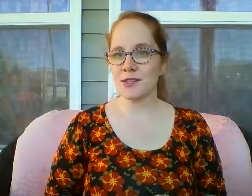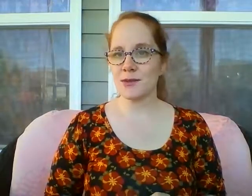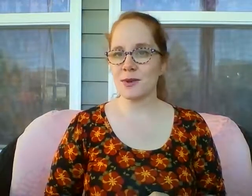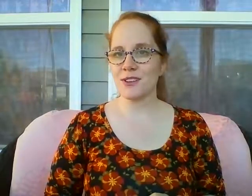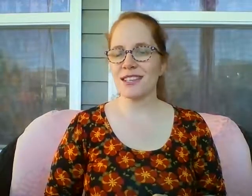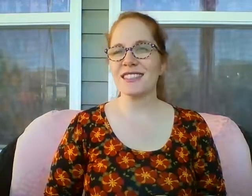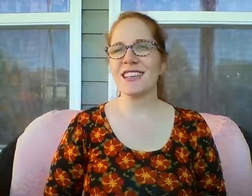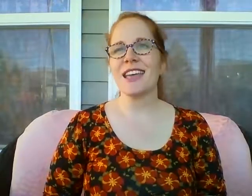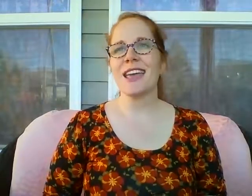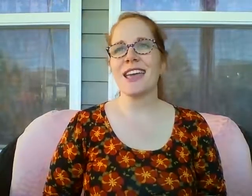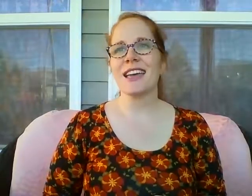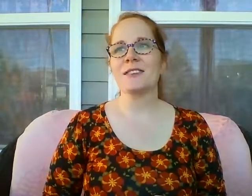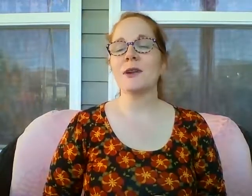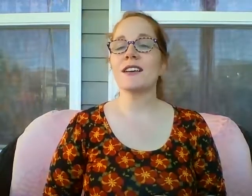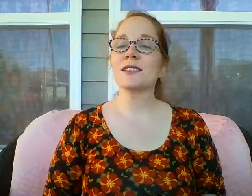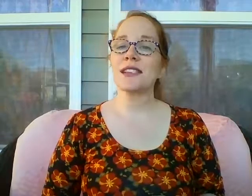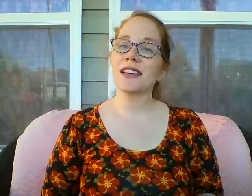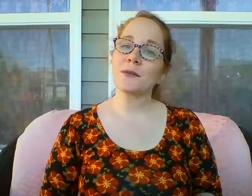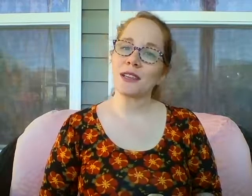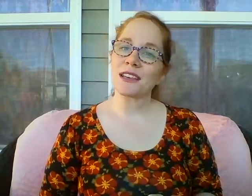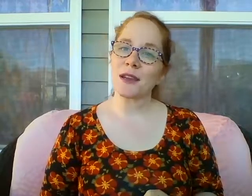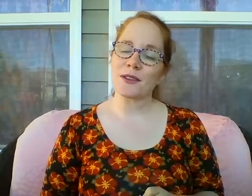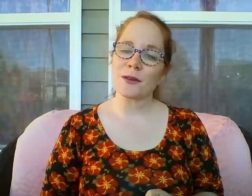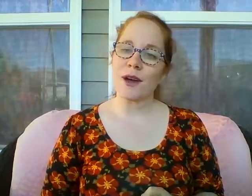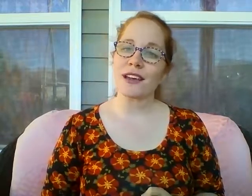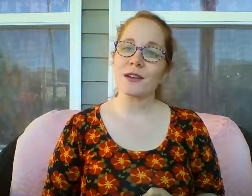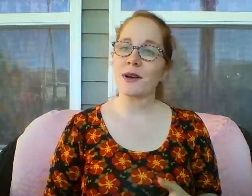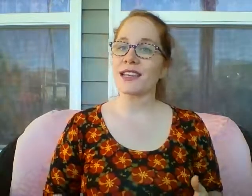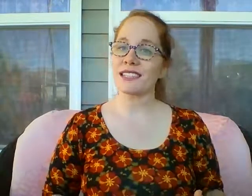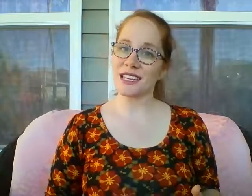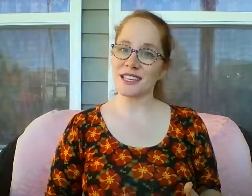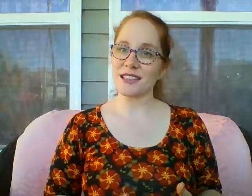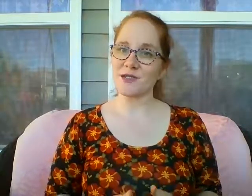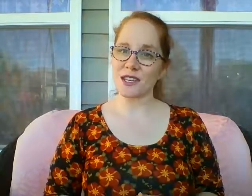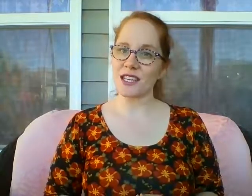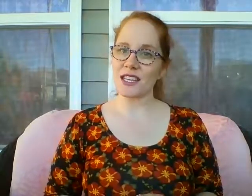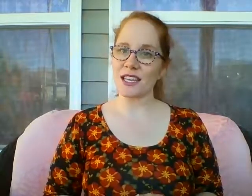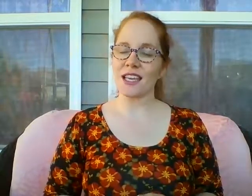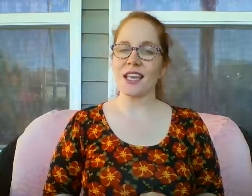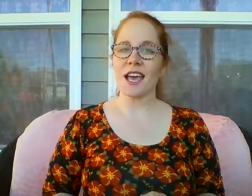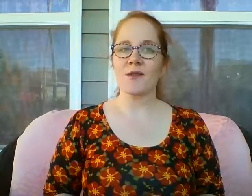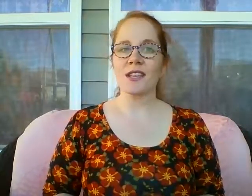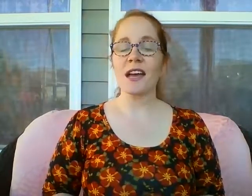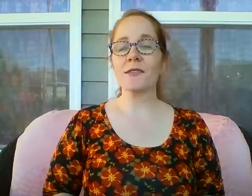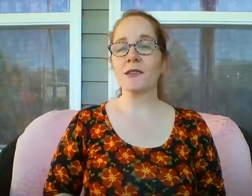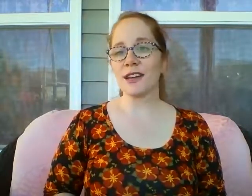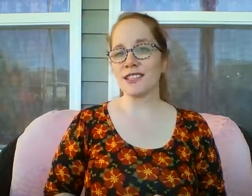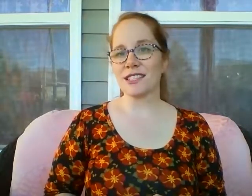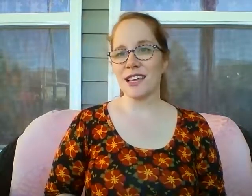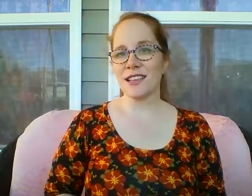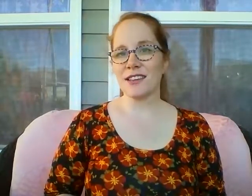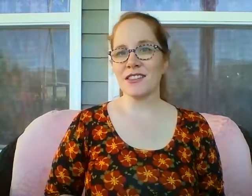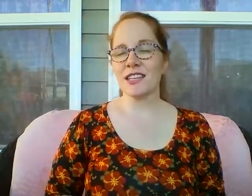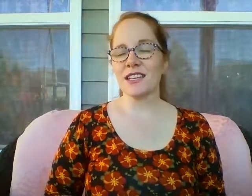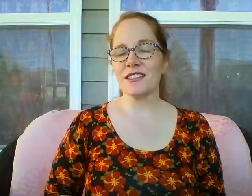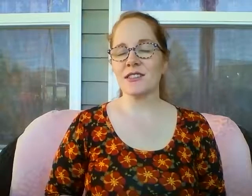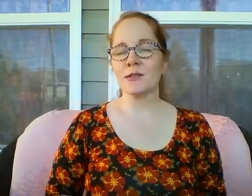components. And we also then communicate with your body, your body's needs for healing. And when you have the revenge and death energy, it's just a